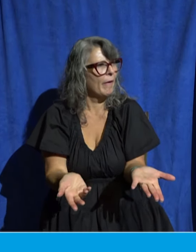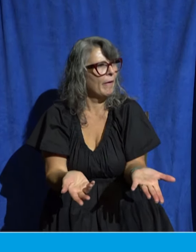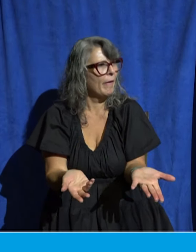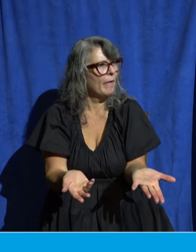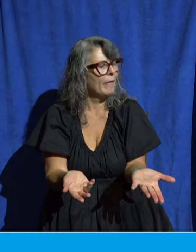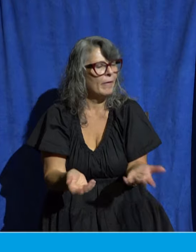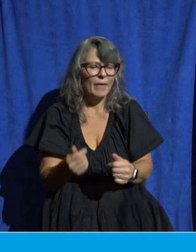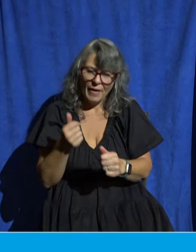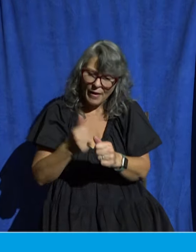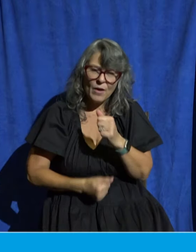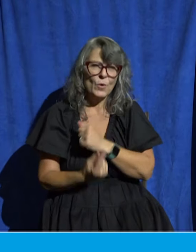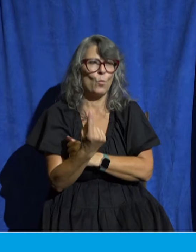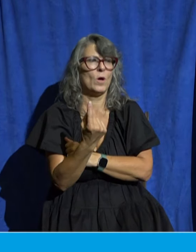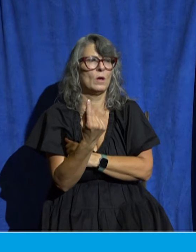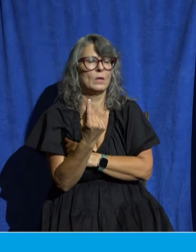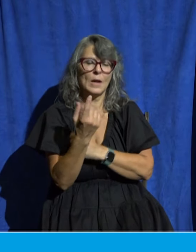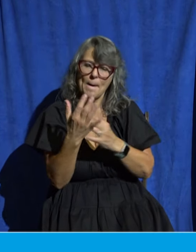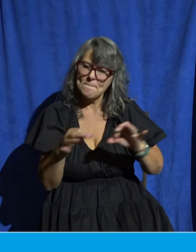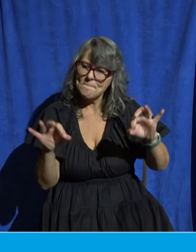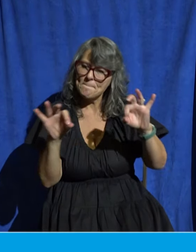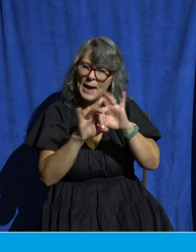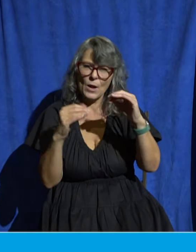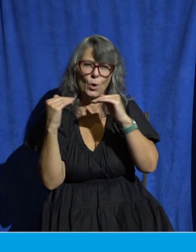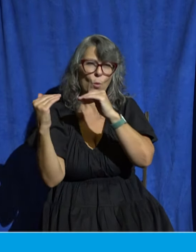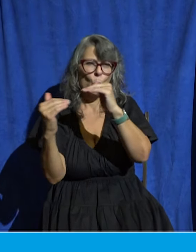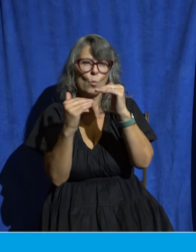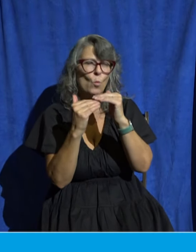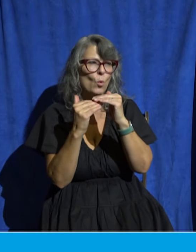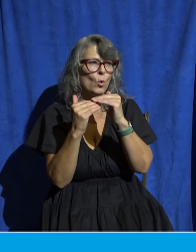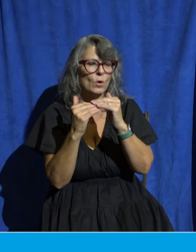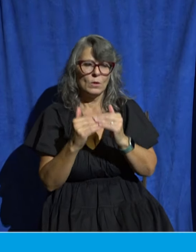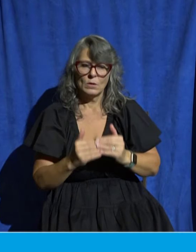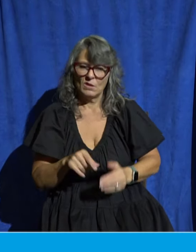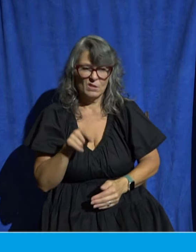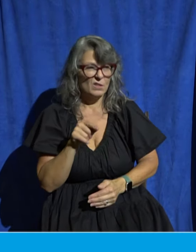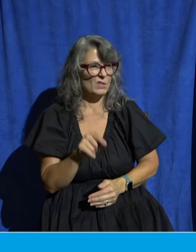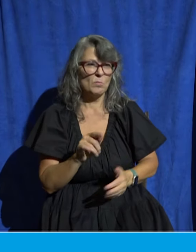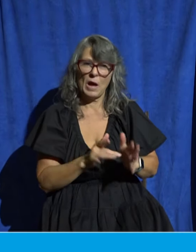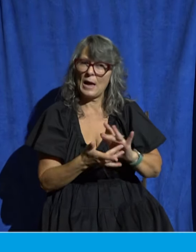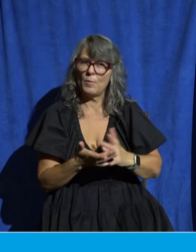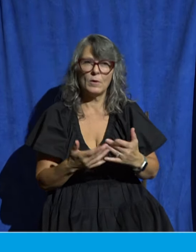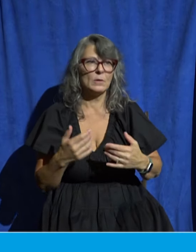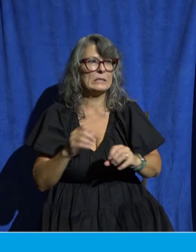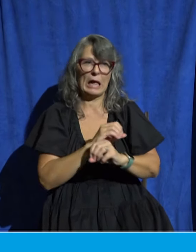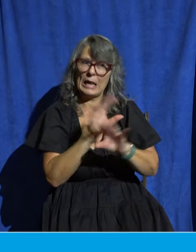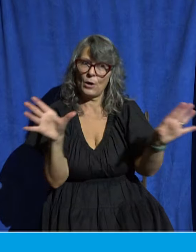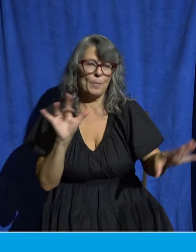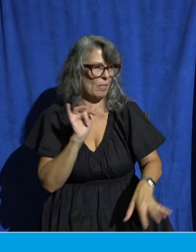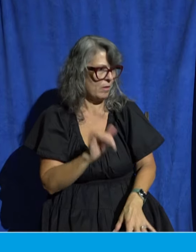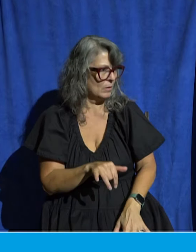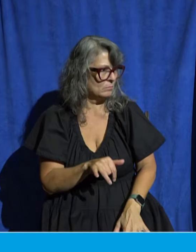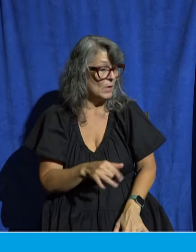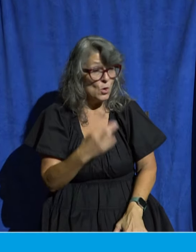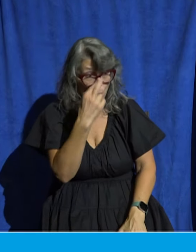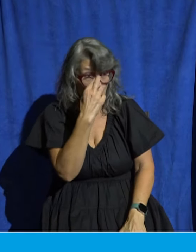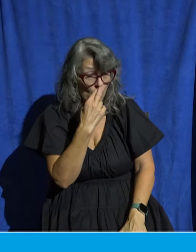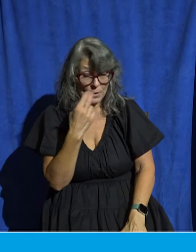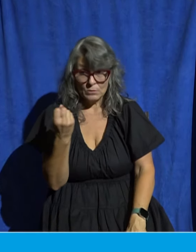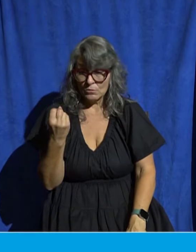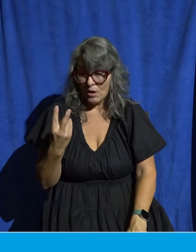in necessary God's word has made that crystal clear and in Romans 12 he cautions